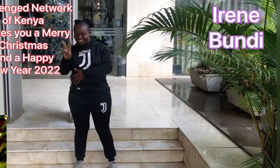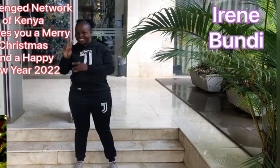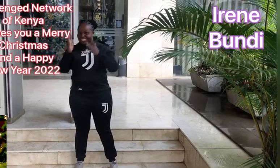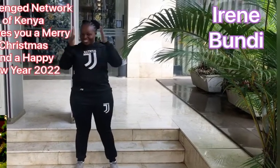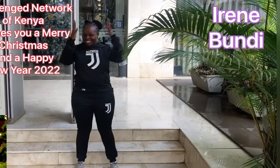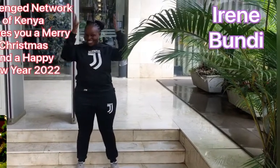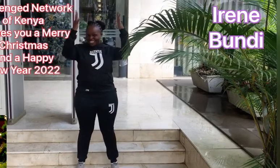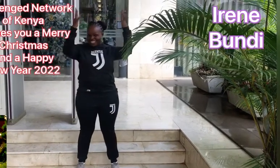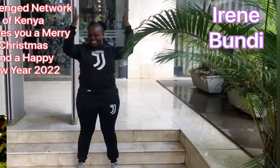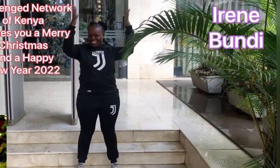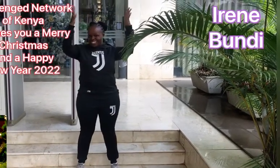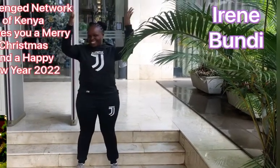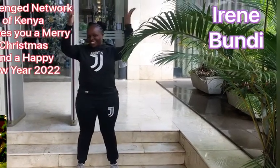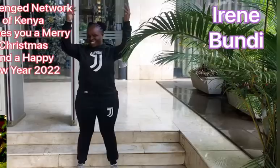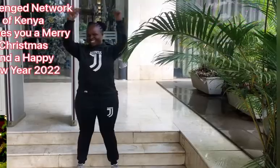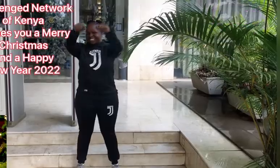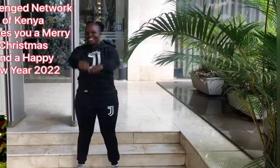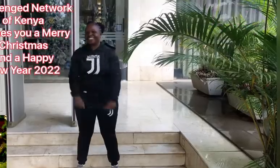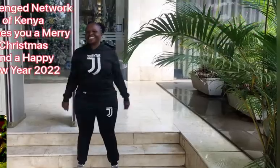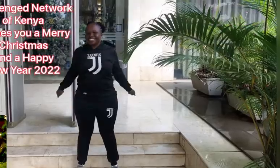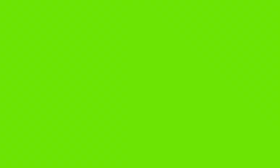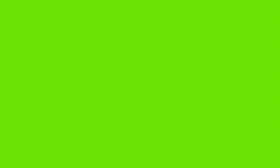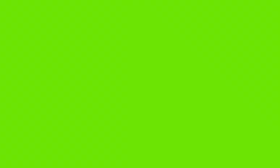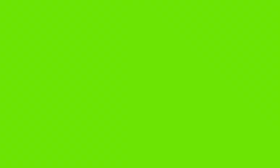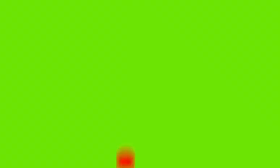wish a Year Yay! Bye!